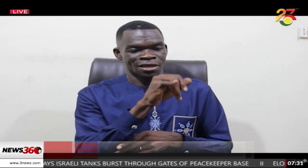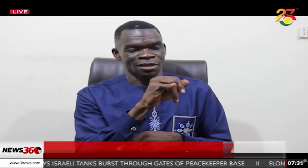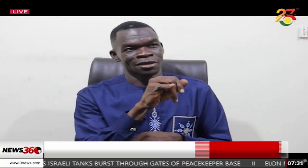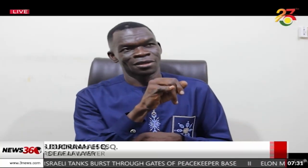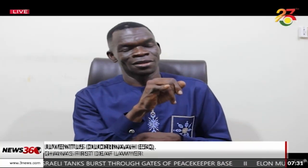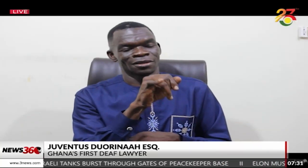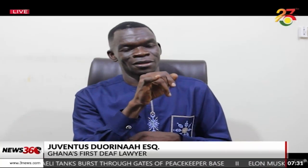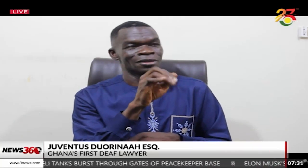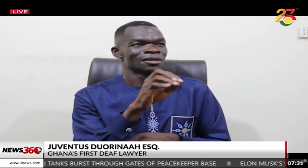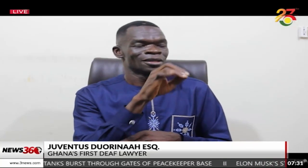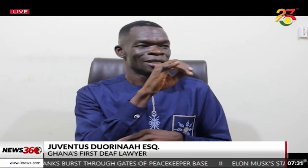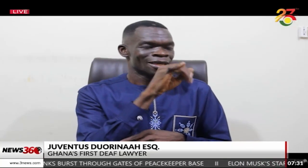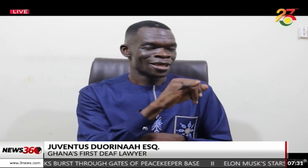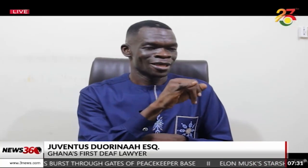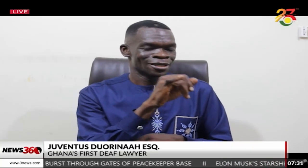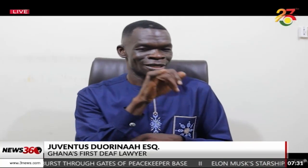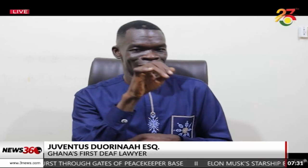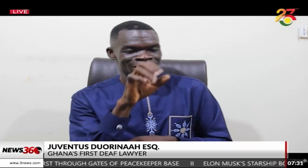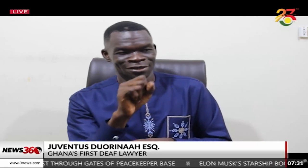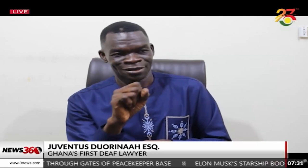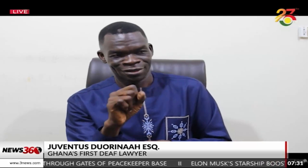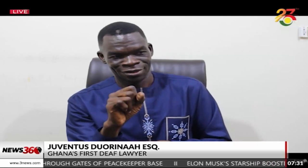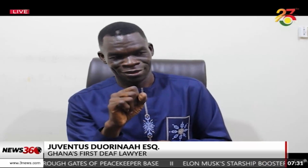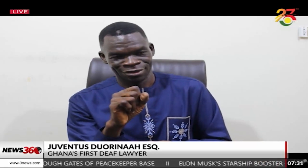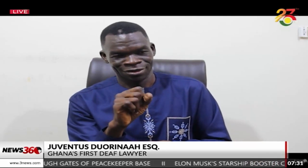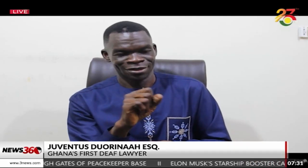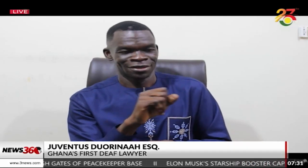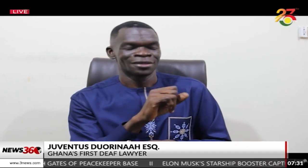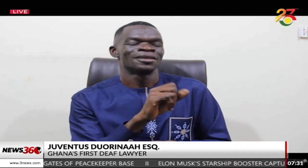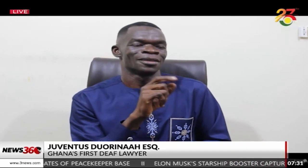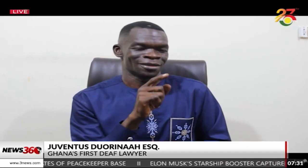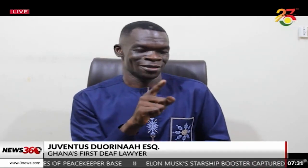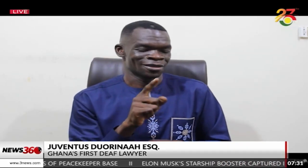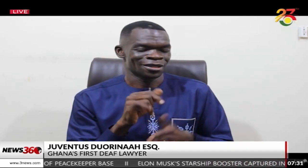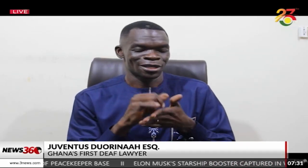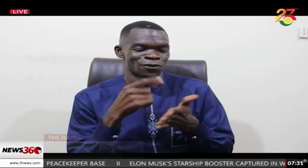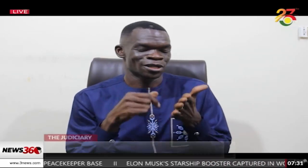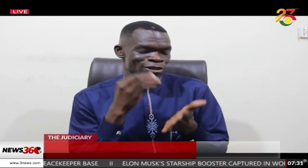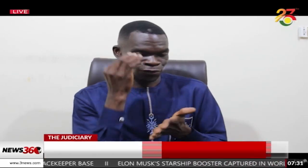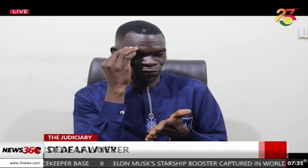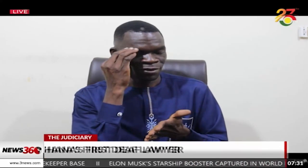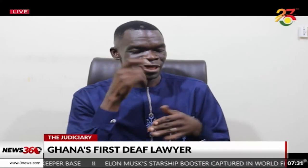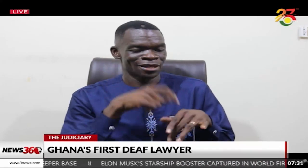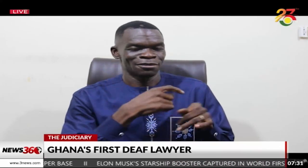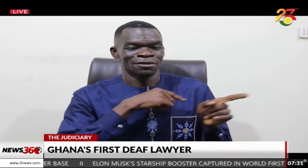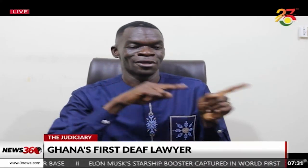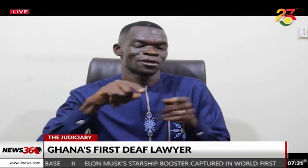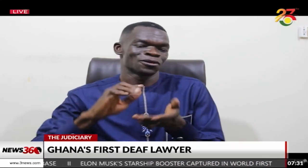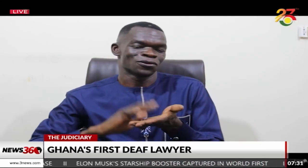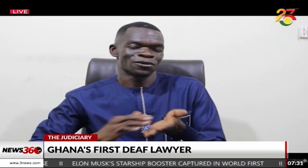-I-S. I think it's Juventus. Okay. But that's what I know. But when I went to